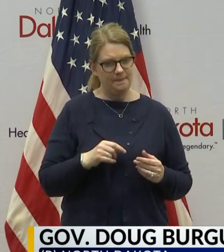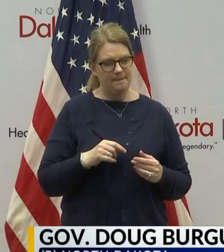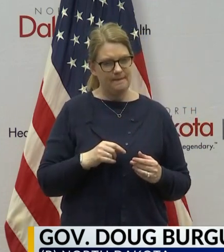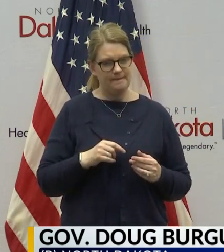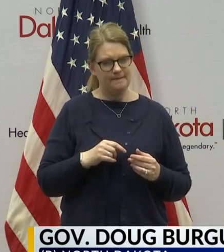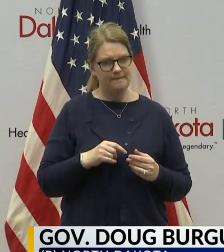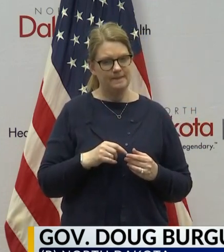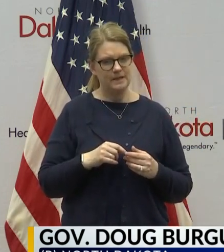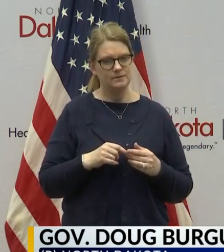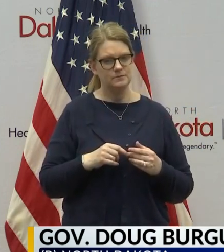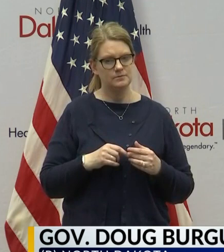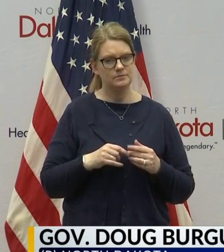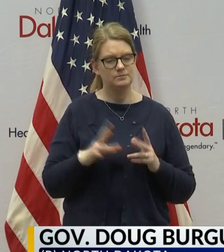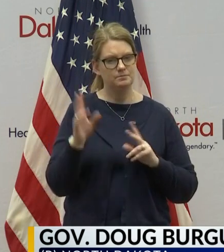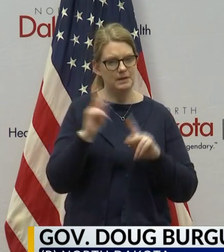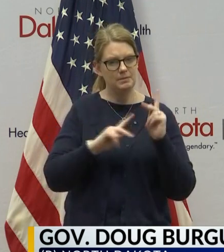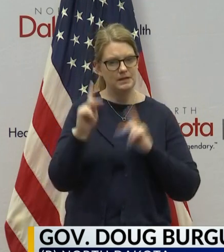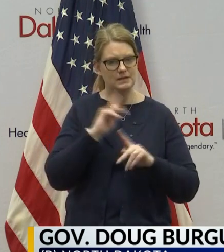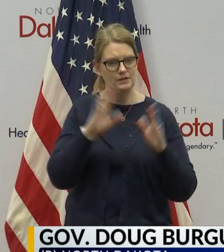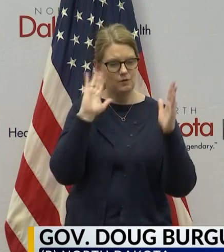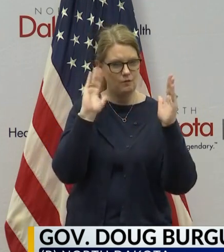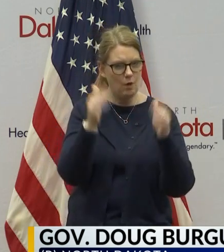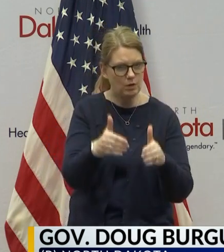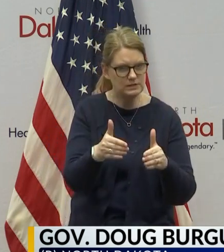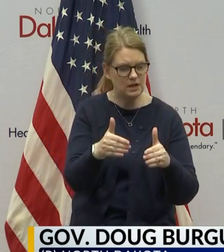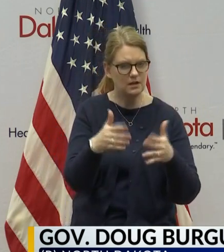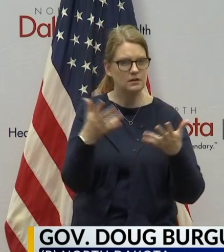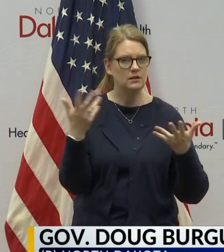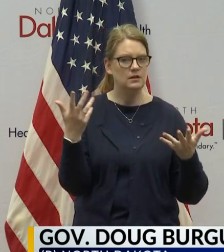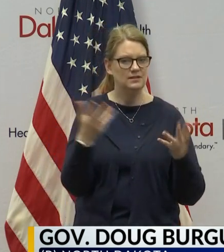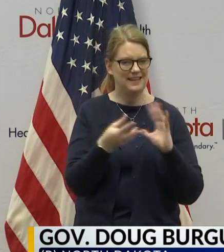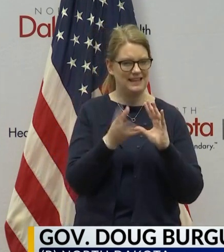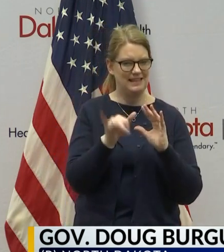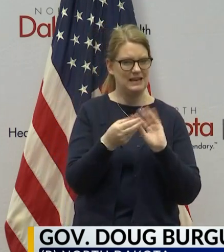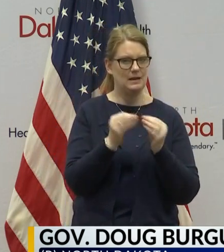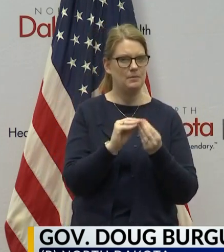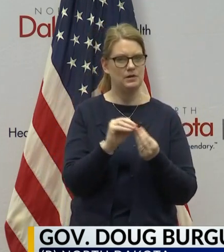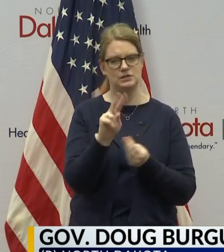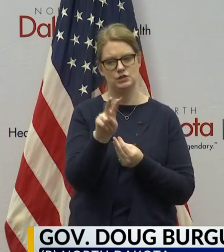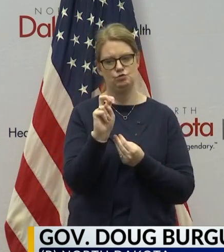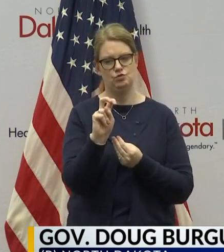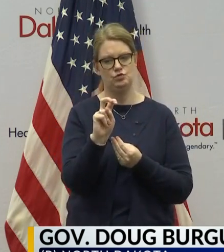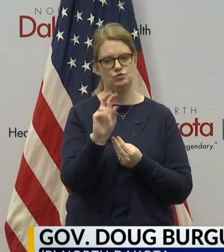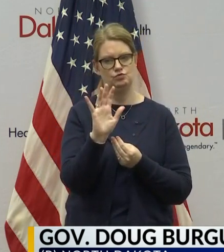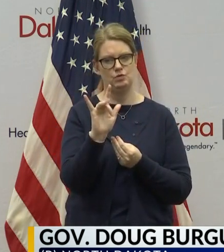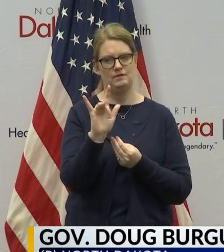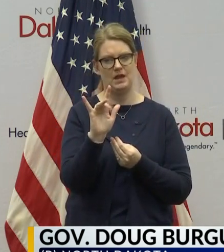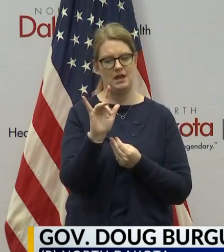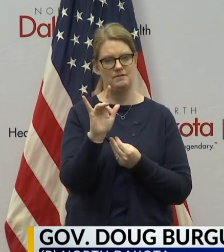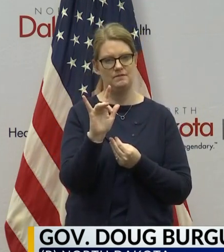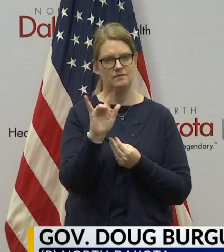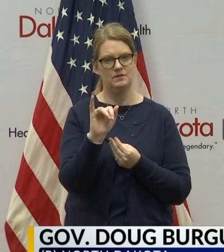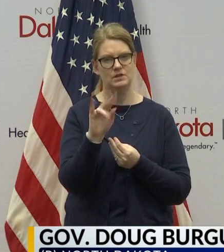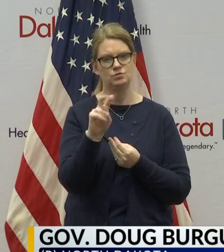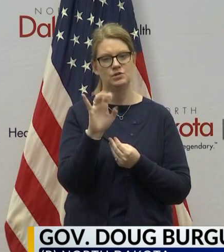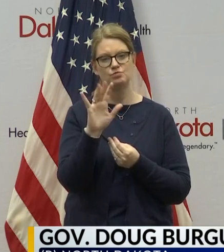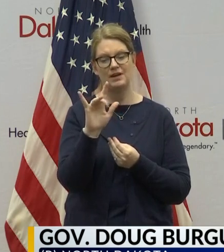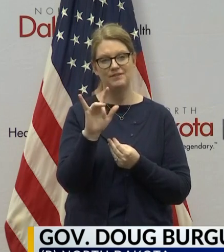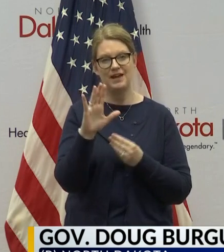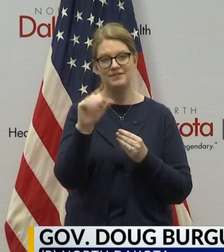us to a number which people tend to focus on, which is the 225 confirmed cases.